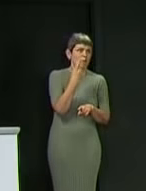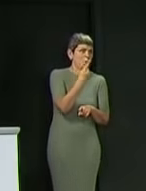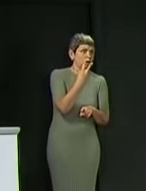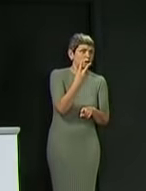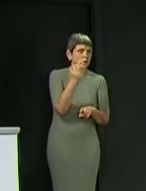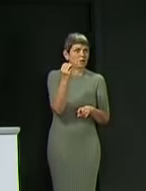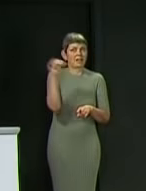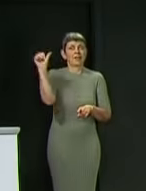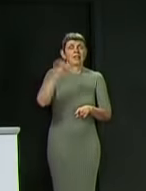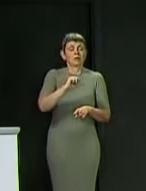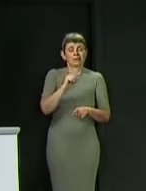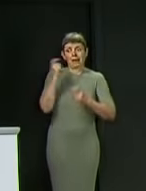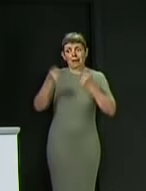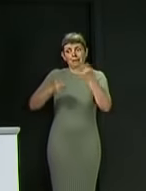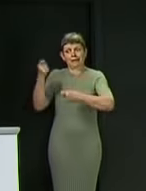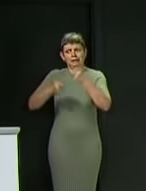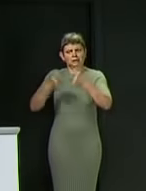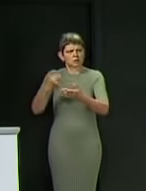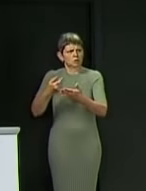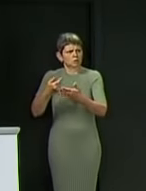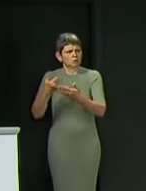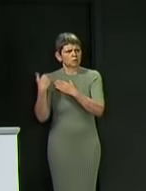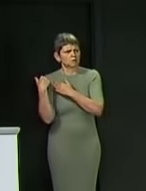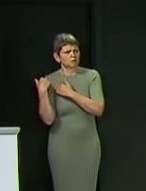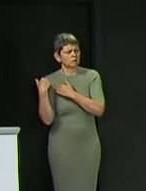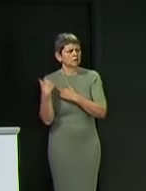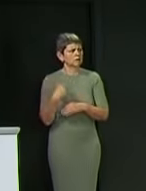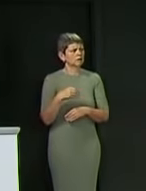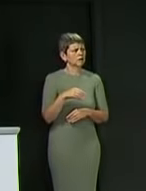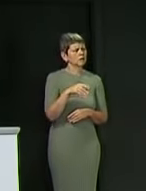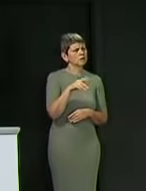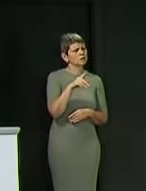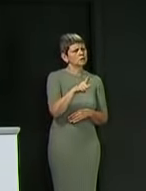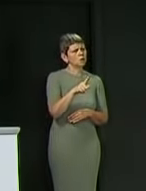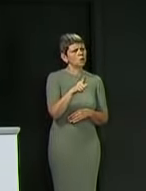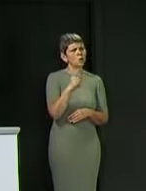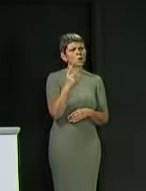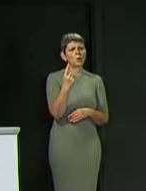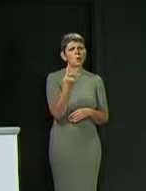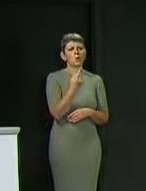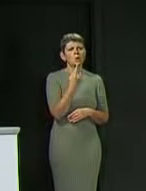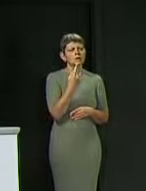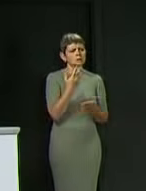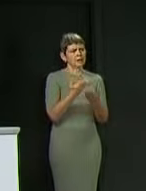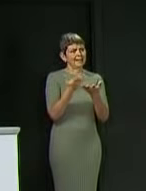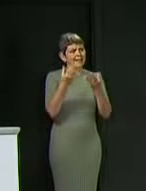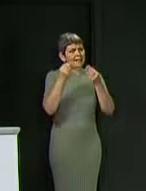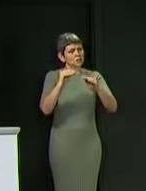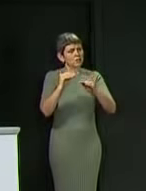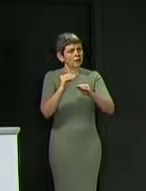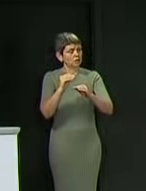tasked the Education Secretary, rather than one of your other 20-plus ministers to deal with the Aberdeen outbreak?